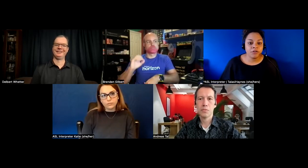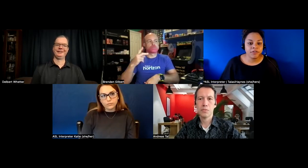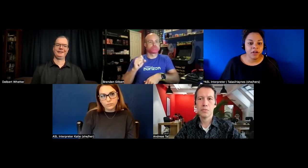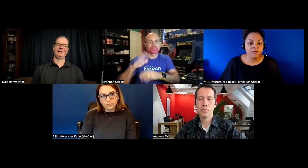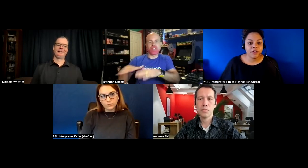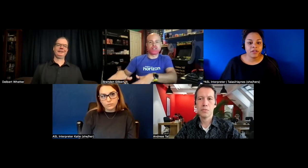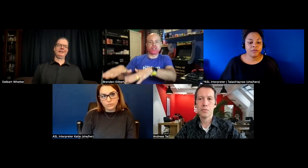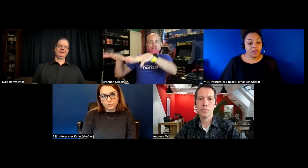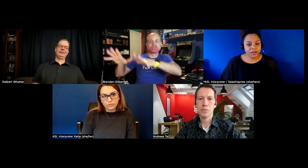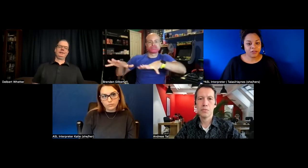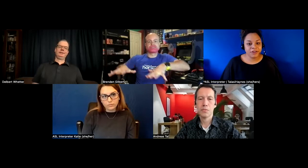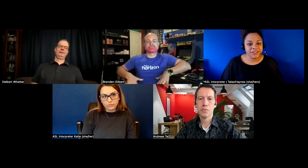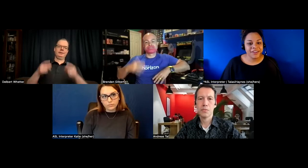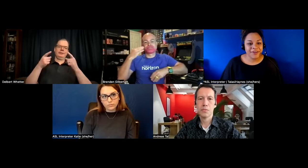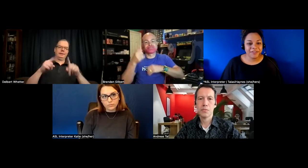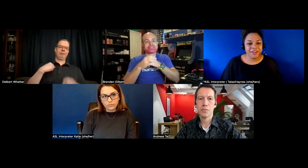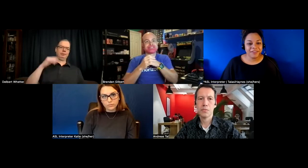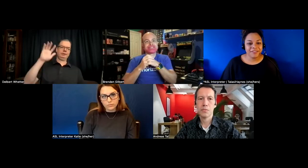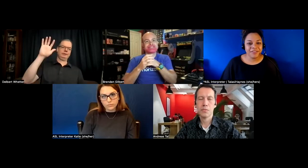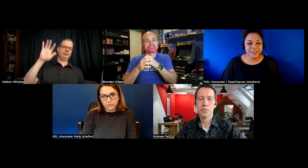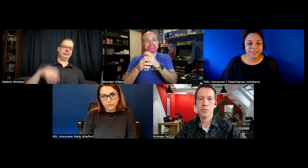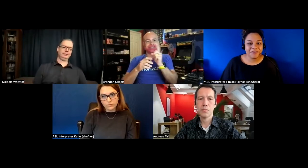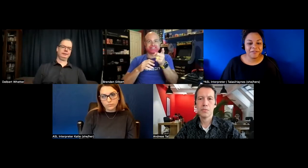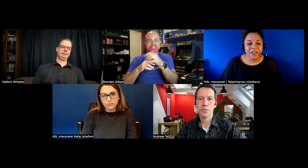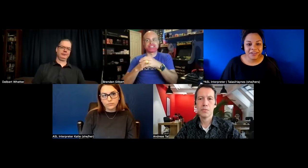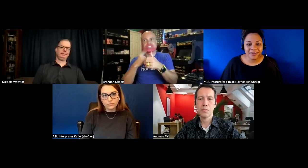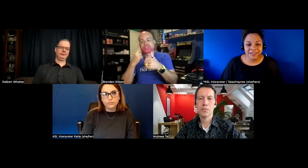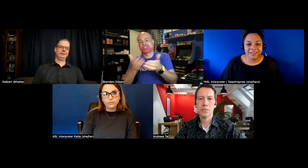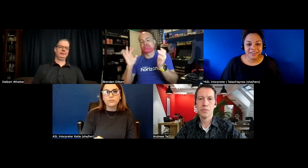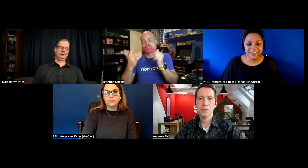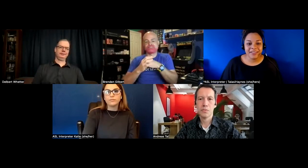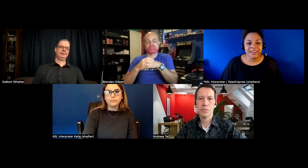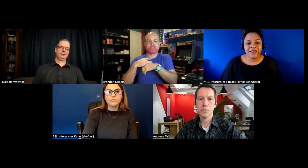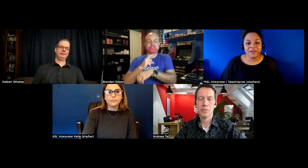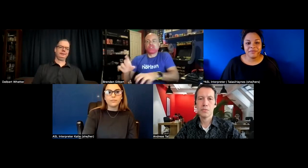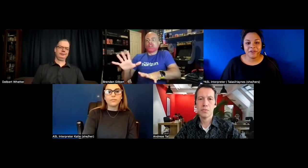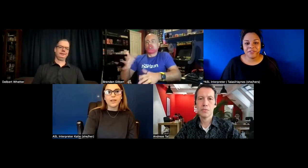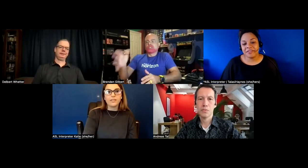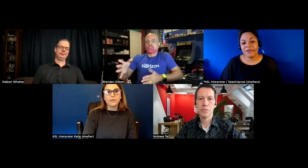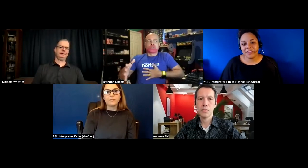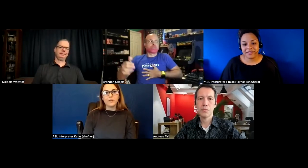is off i'll get an alert rather than just letting things flood um delbert yeah sorry